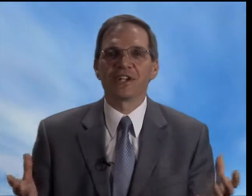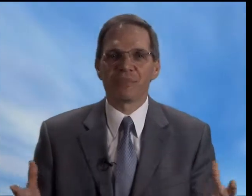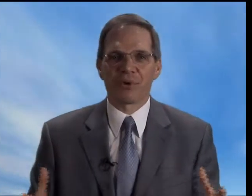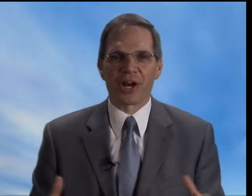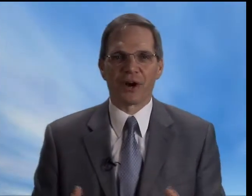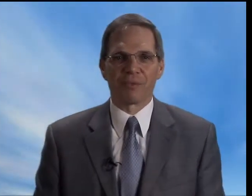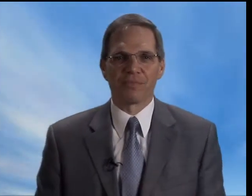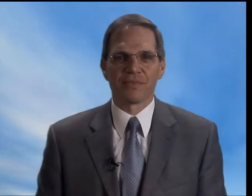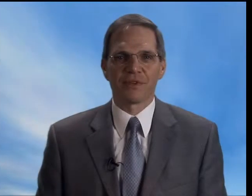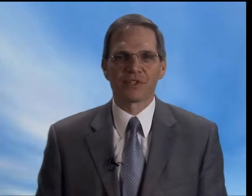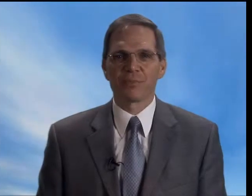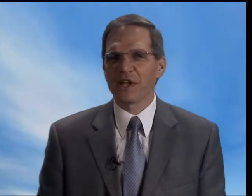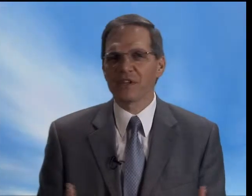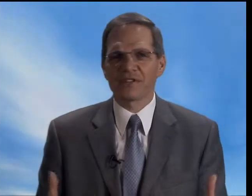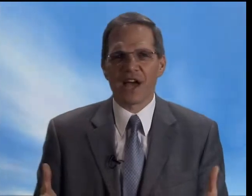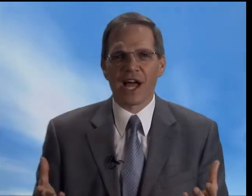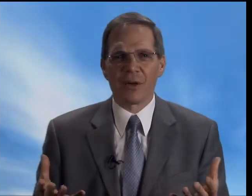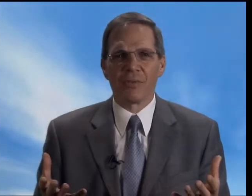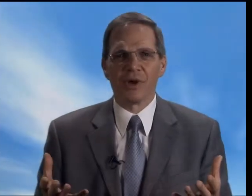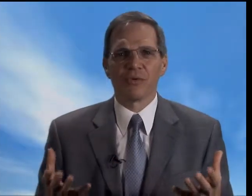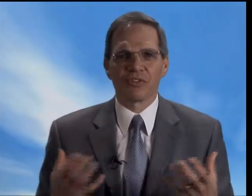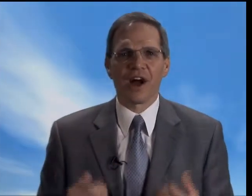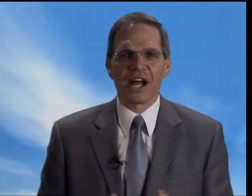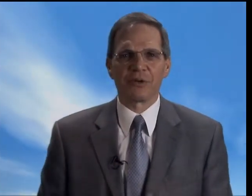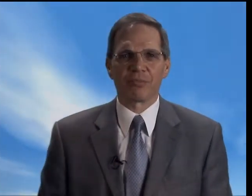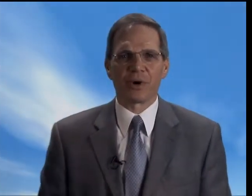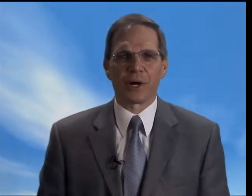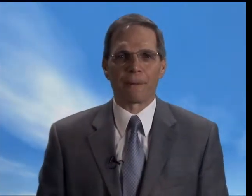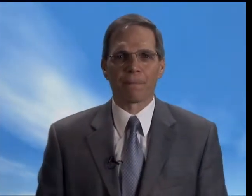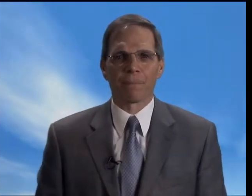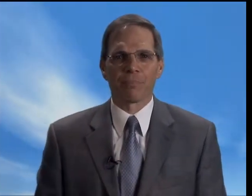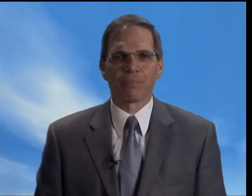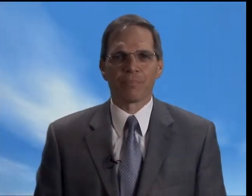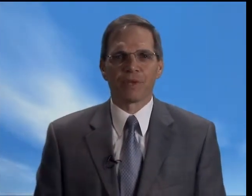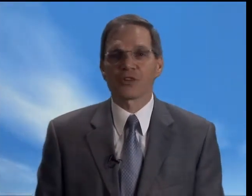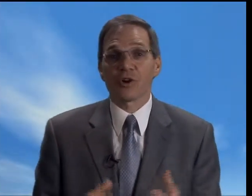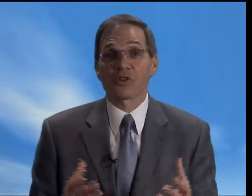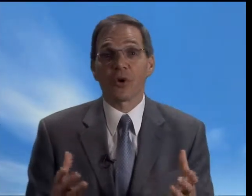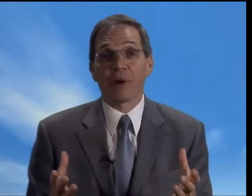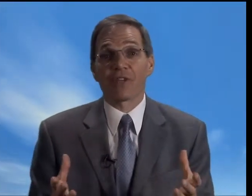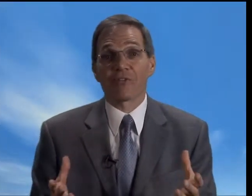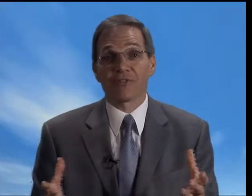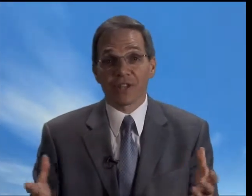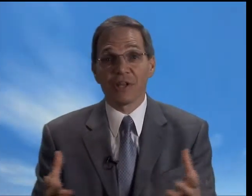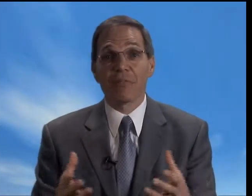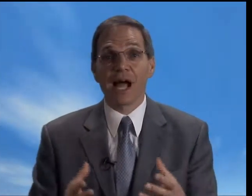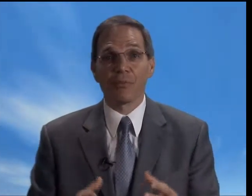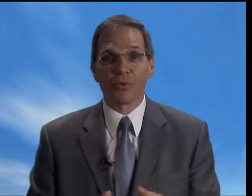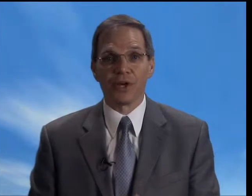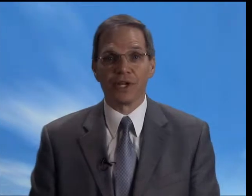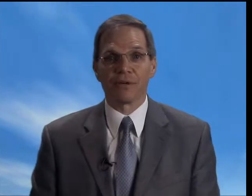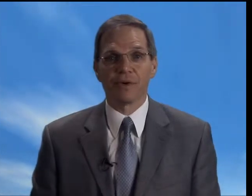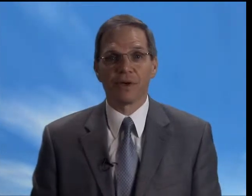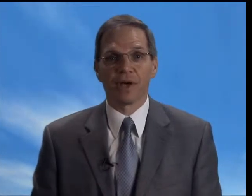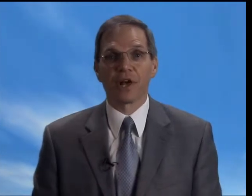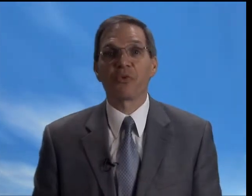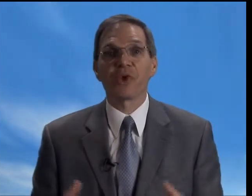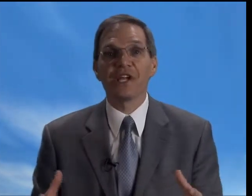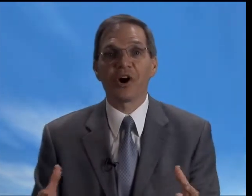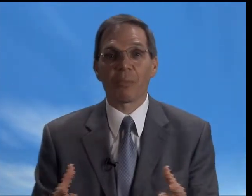prayer. It's time with God in prayer. It's also about daily Bible reading and reading our